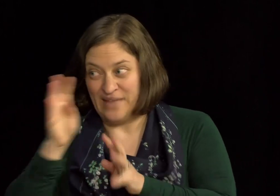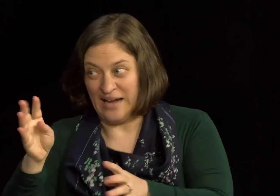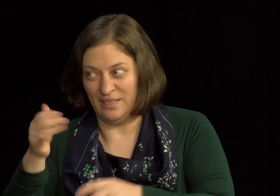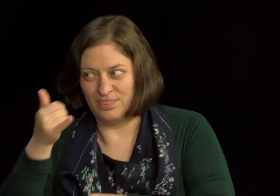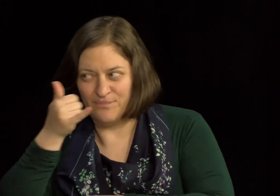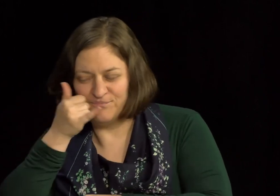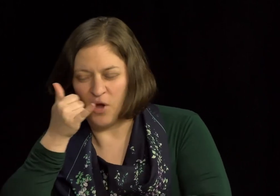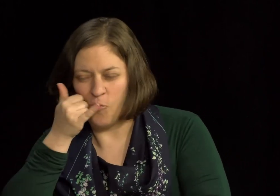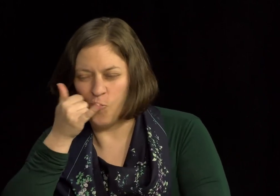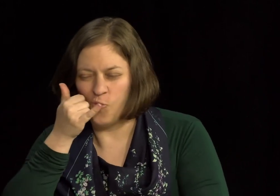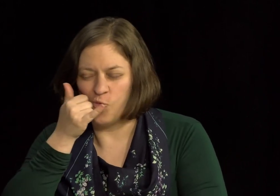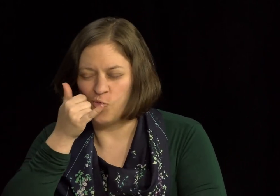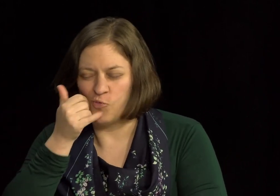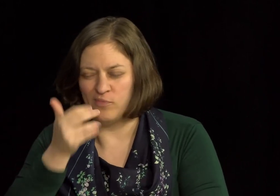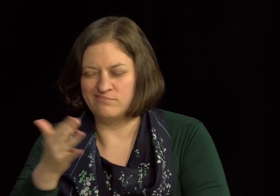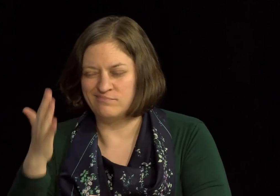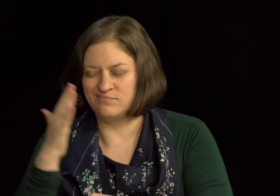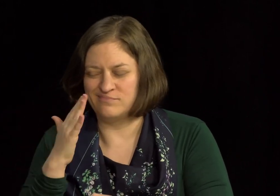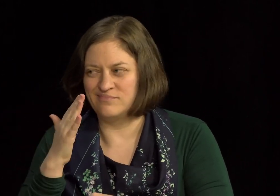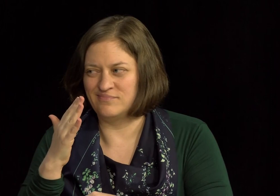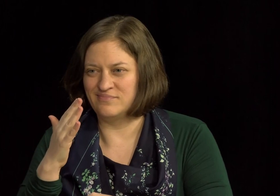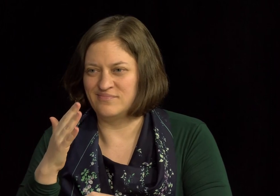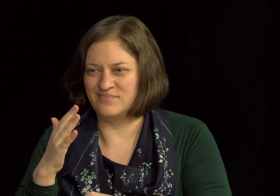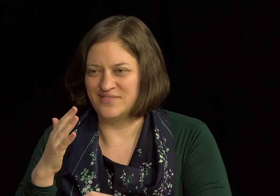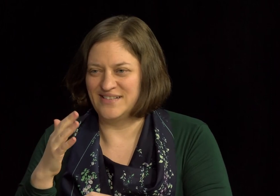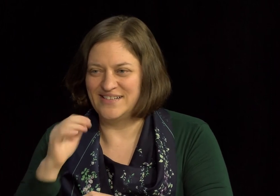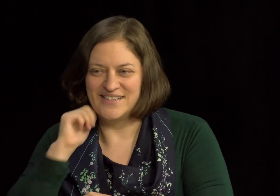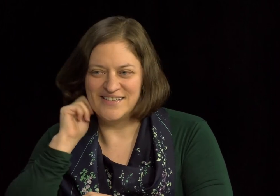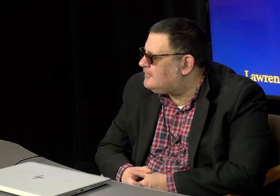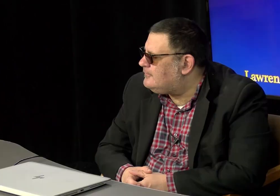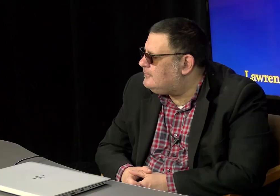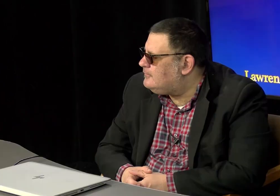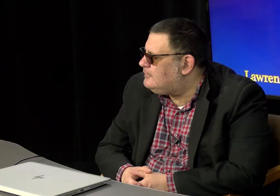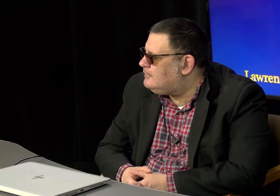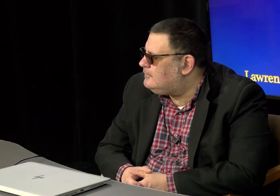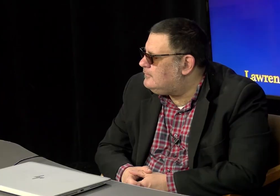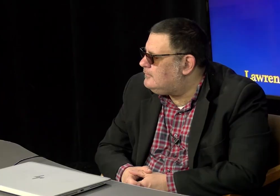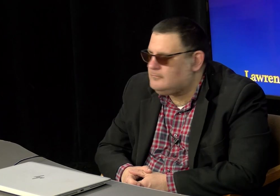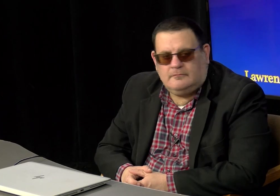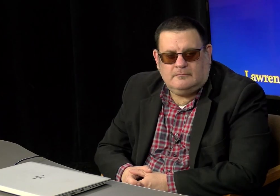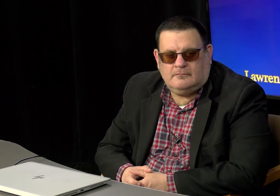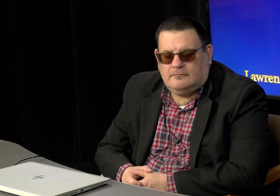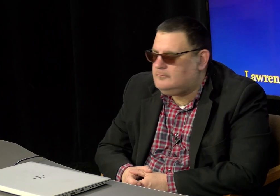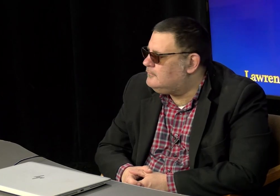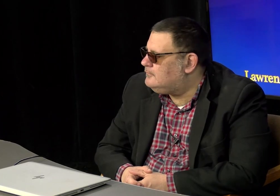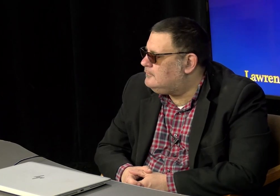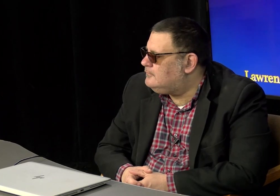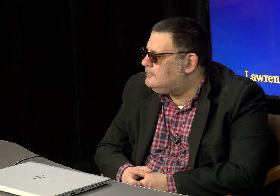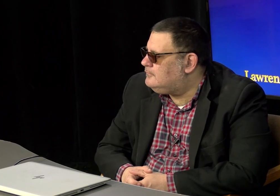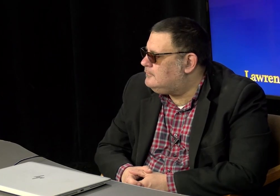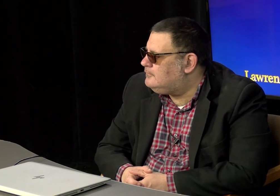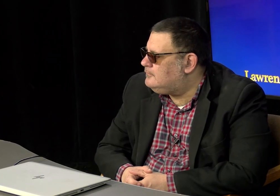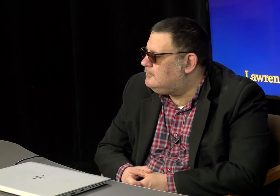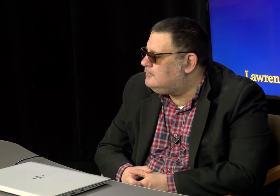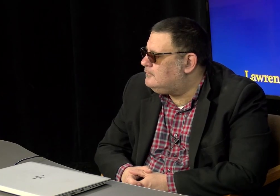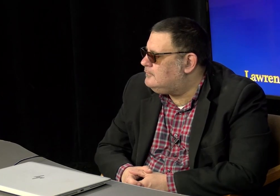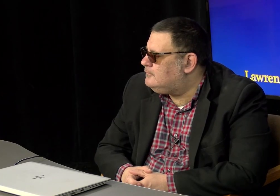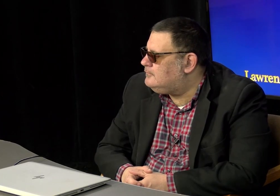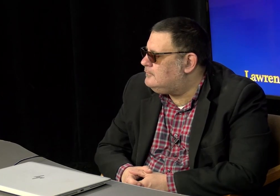Yes. Um, who invented the phone, He's also, he's also, he's also been a teacher. Teacher. Yes, and also a teacher. Um, but just